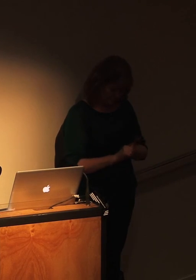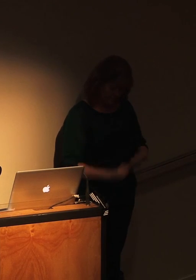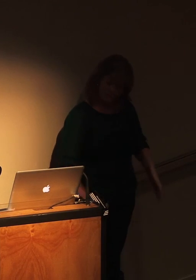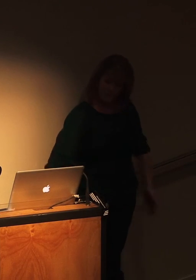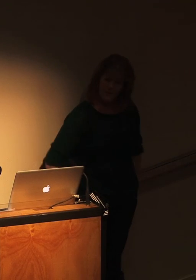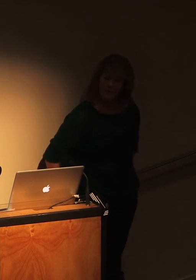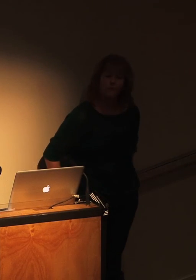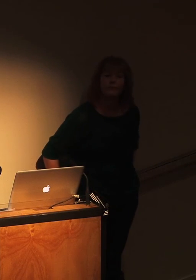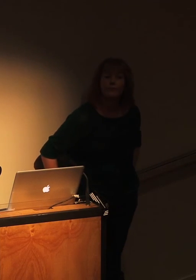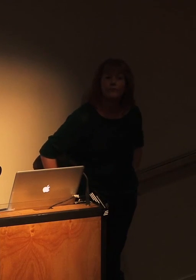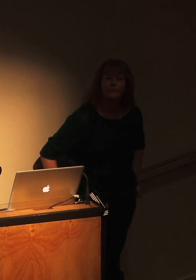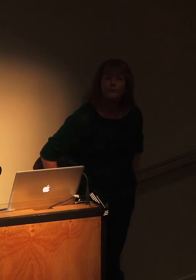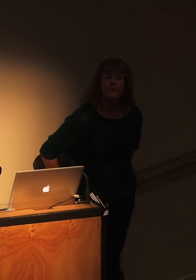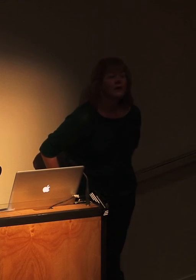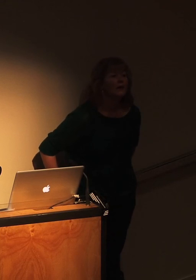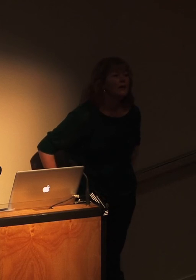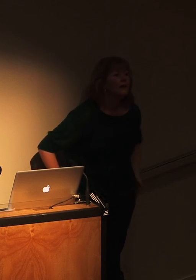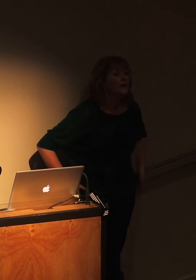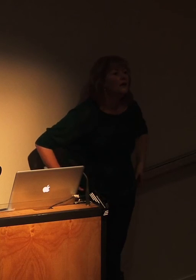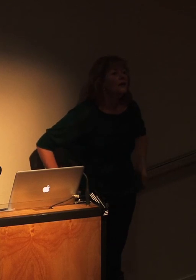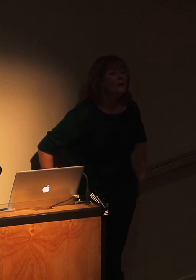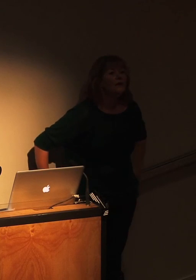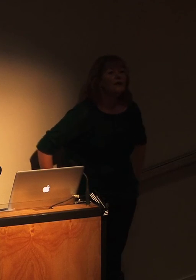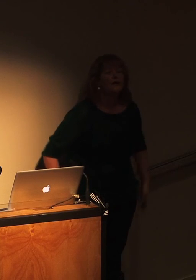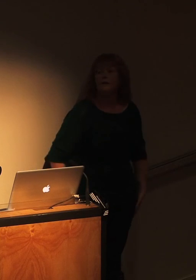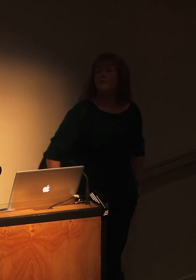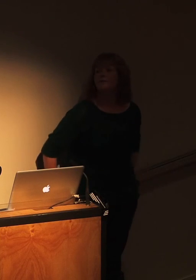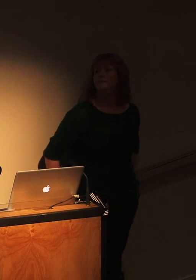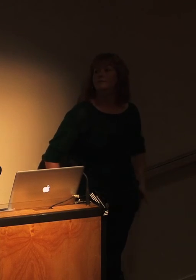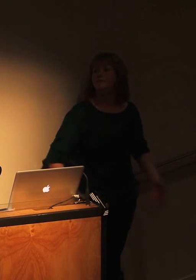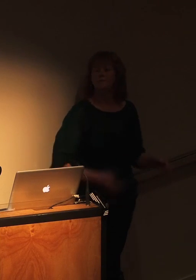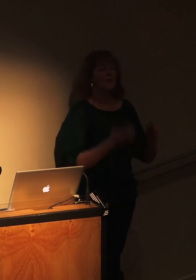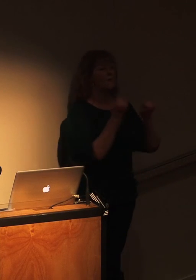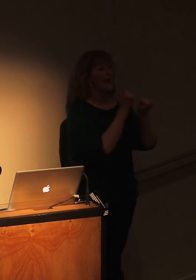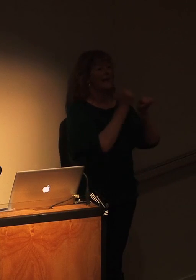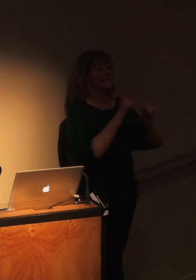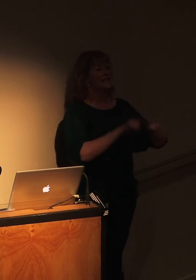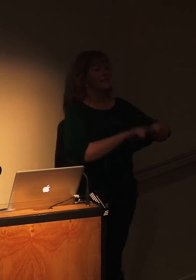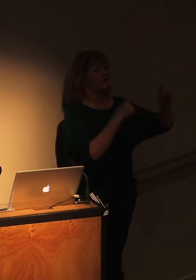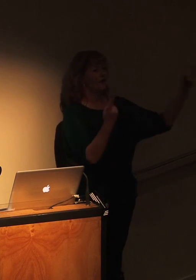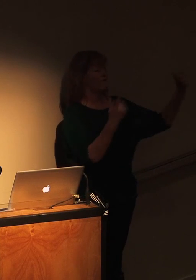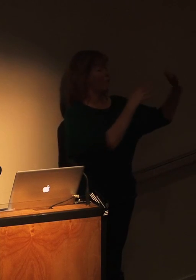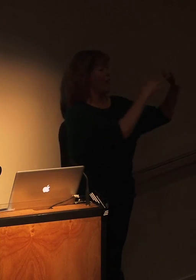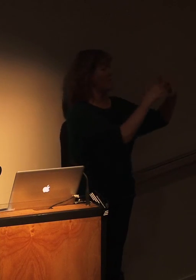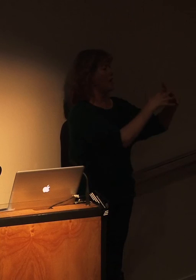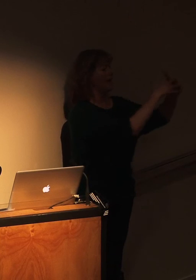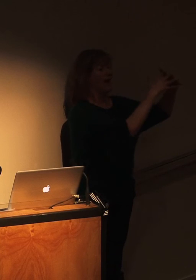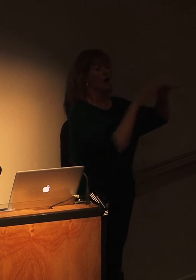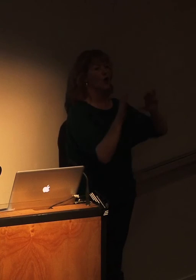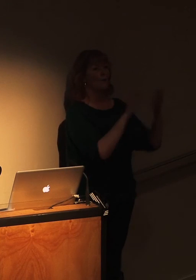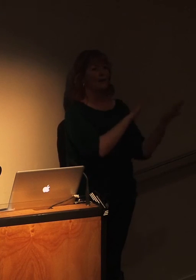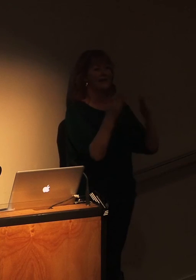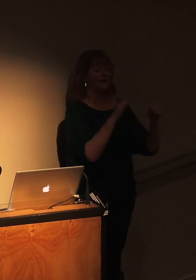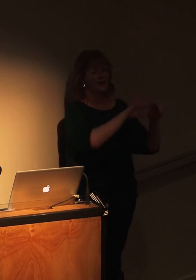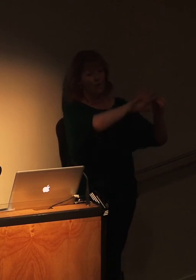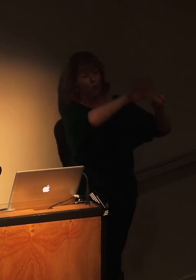Yeah, it's a good question. See, we make a different film for the American market than we make for the rest of the world. Right. And